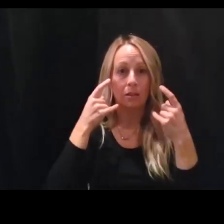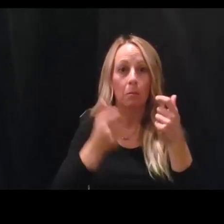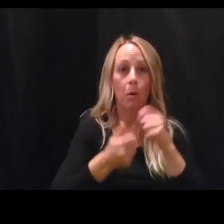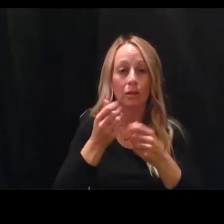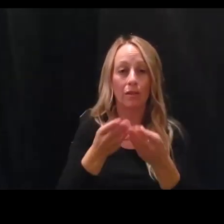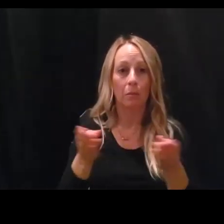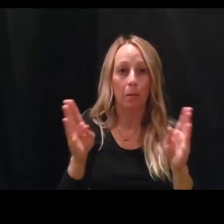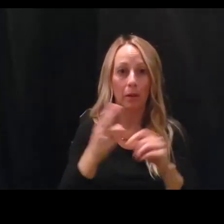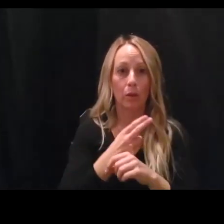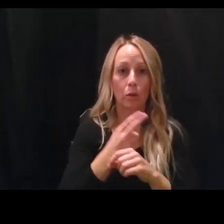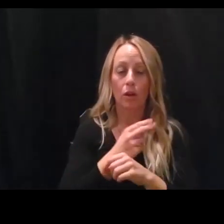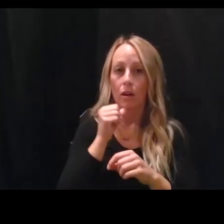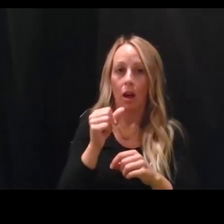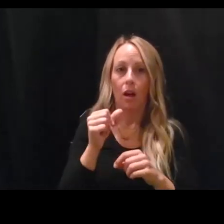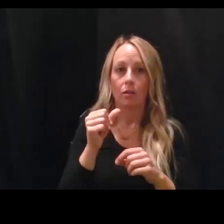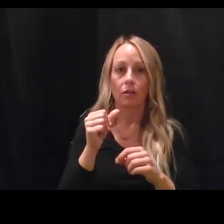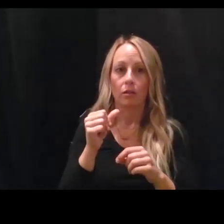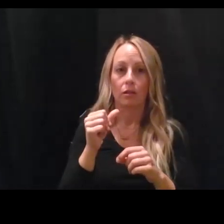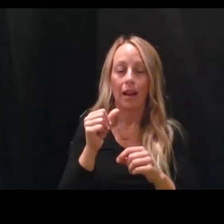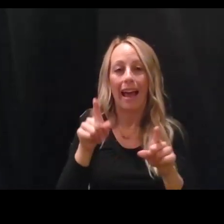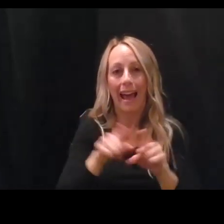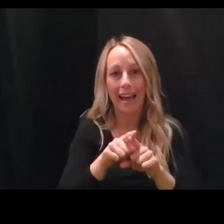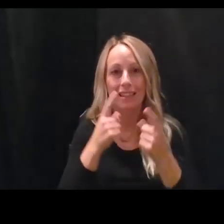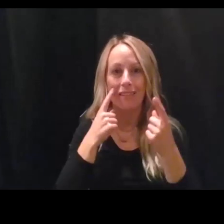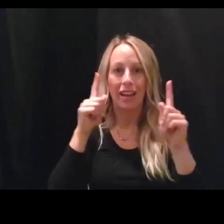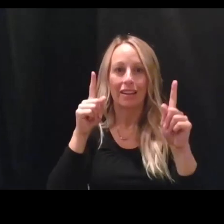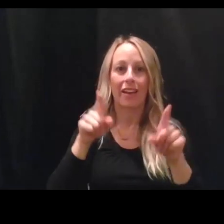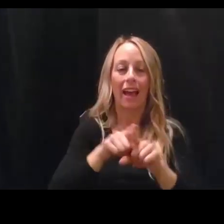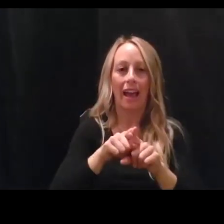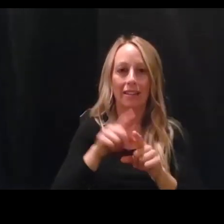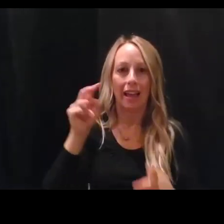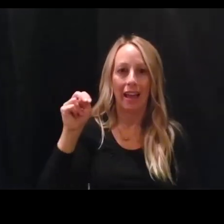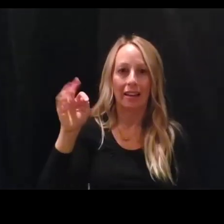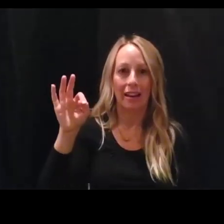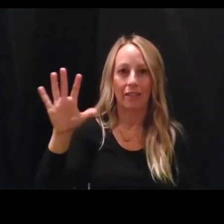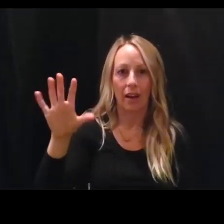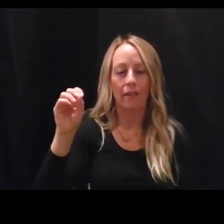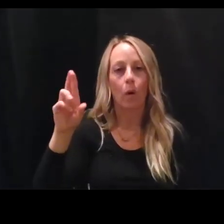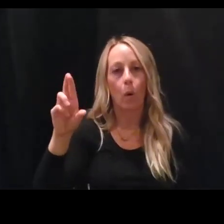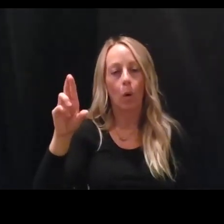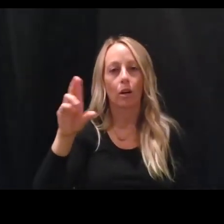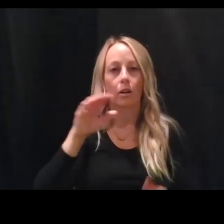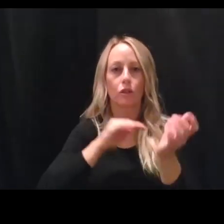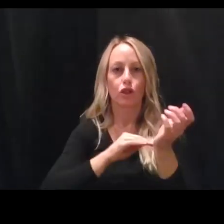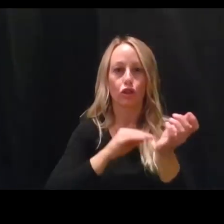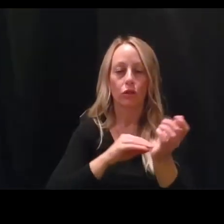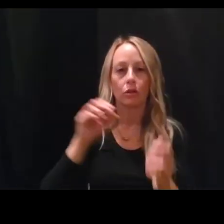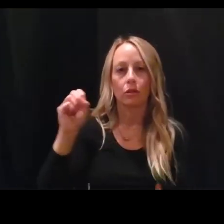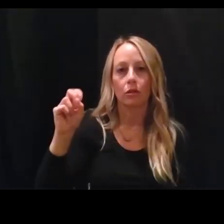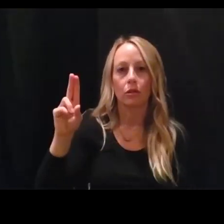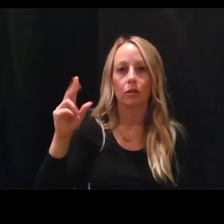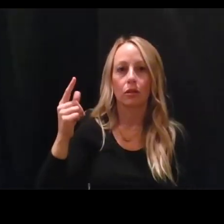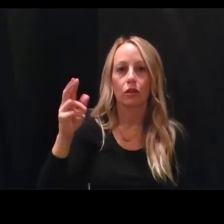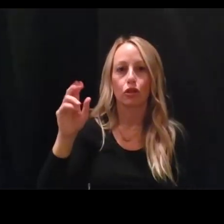are not thought to be as effective as surgical and N95, uh, healthcare for personal protective